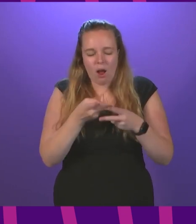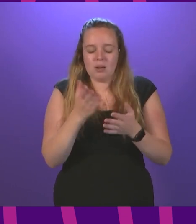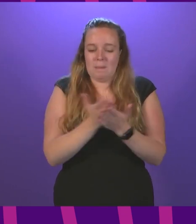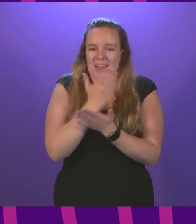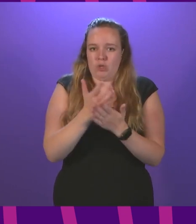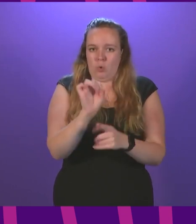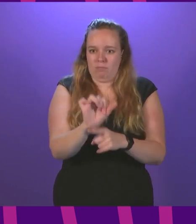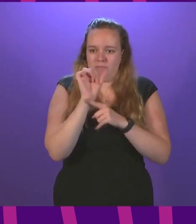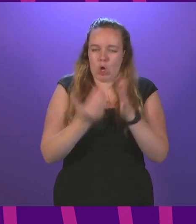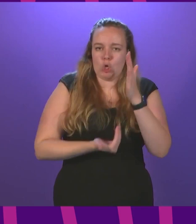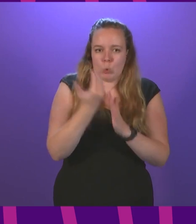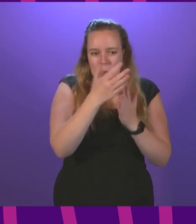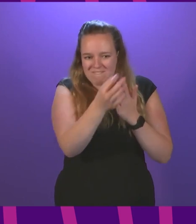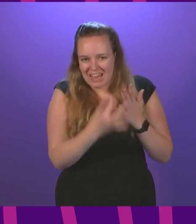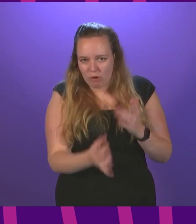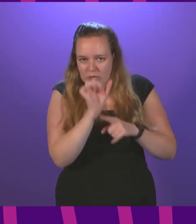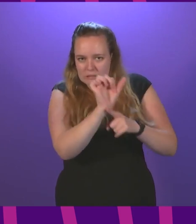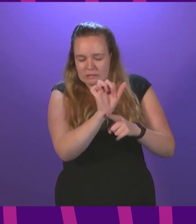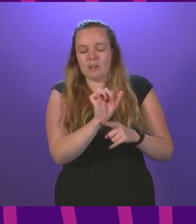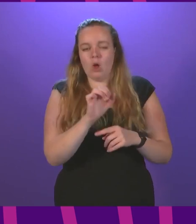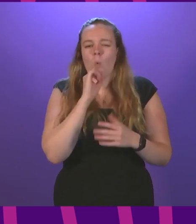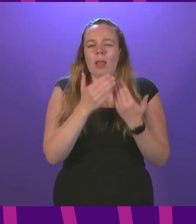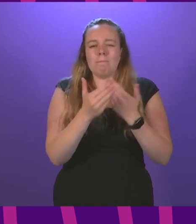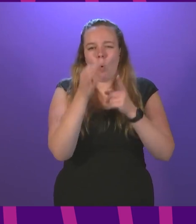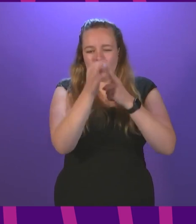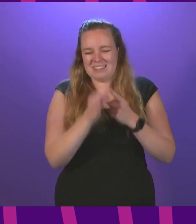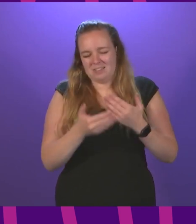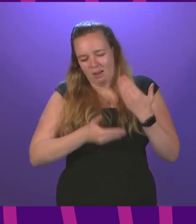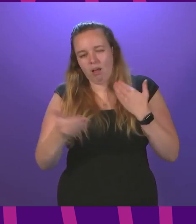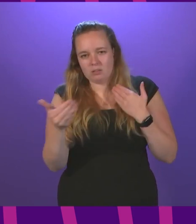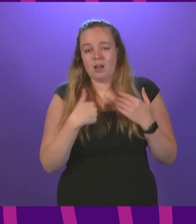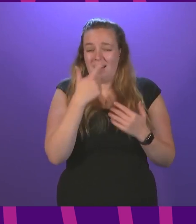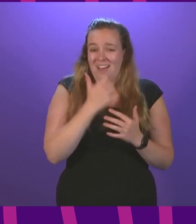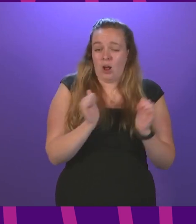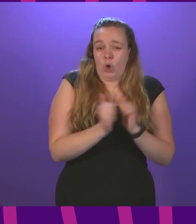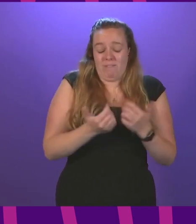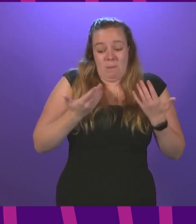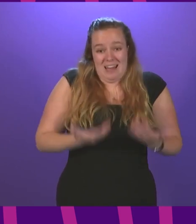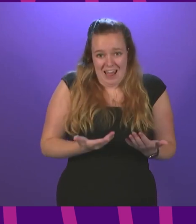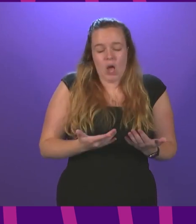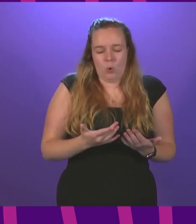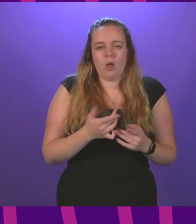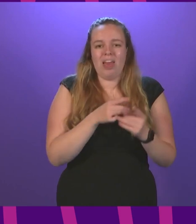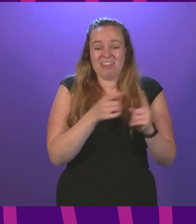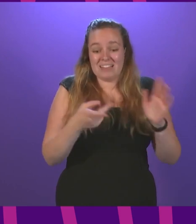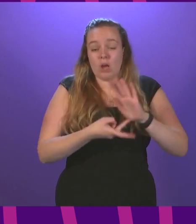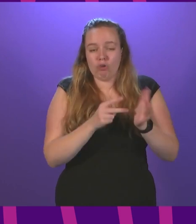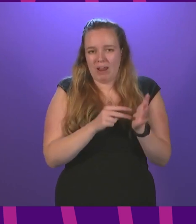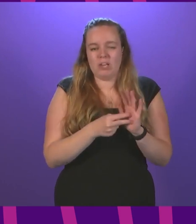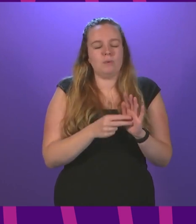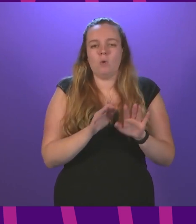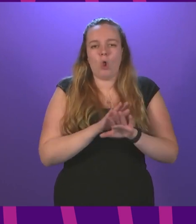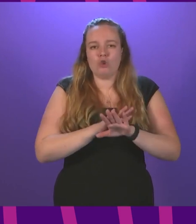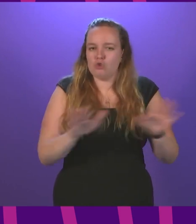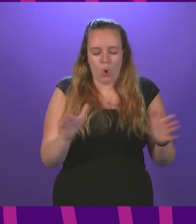against the risk of new variants. We will set out further details in due course, but I can confirm now that these arrangements will not